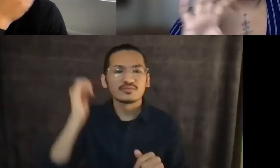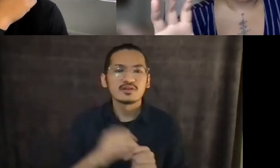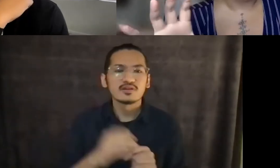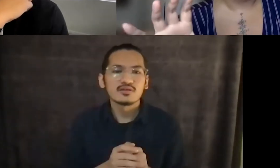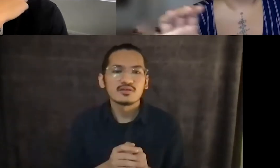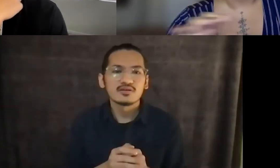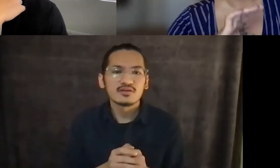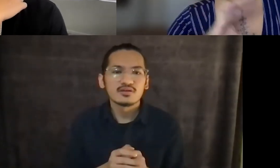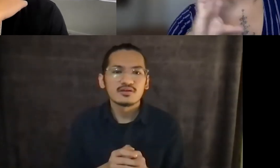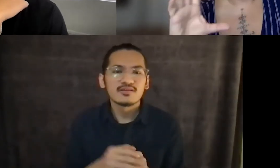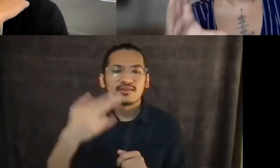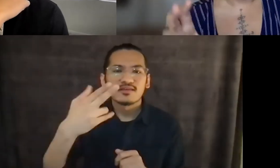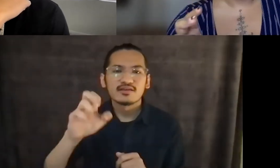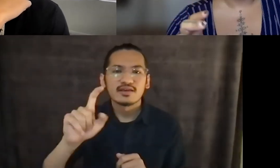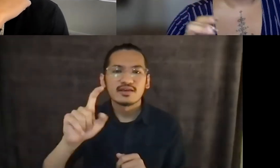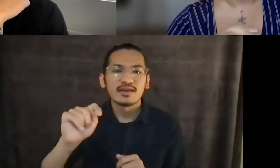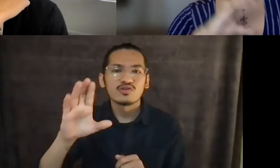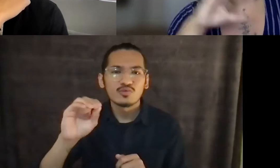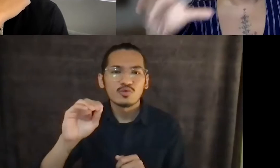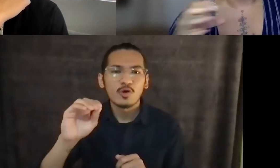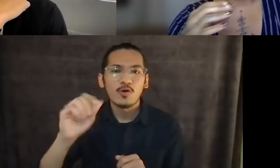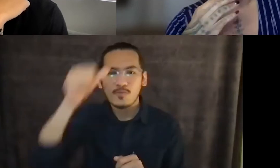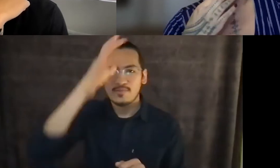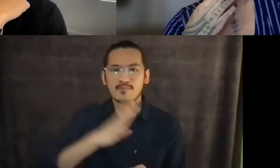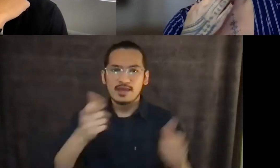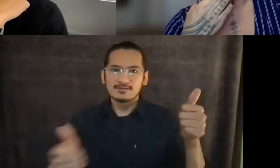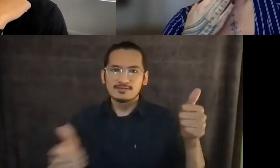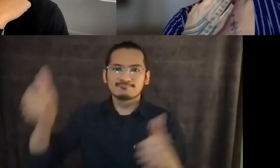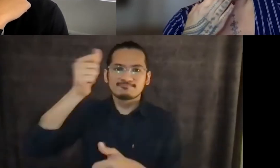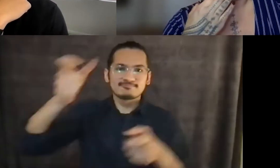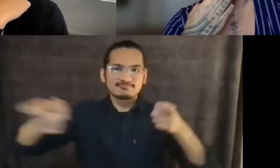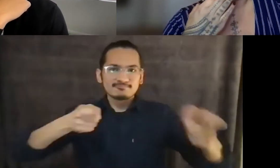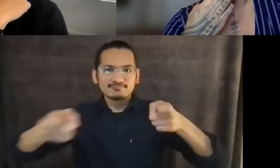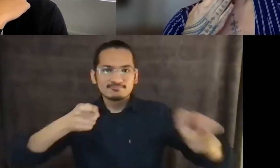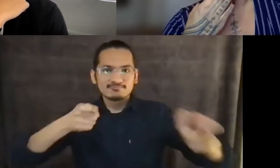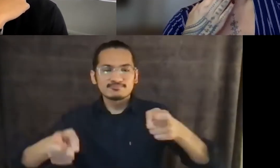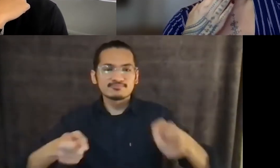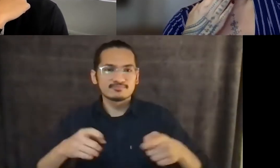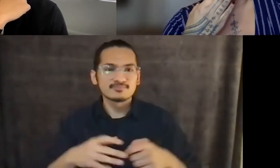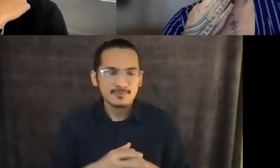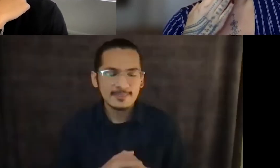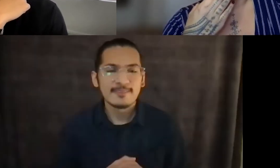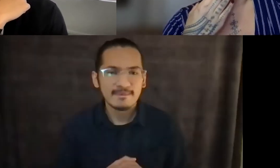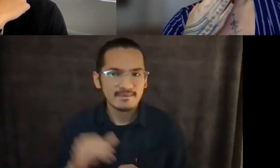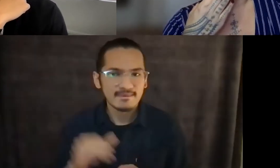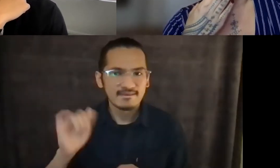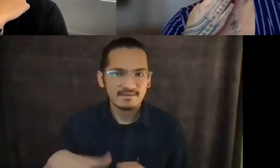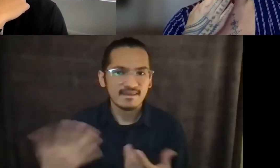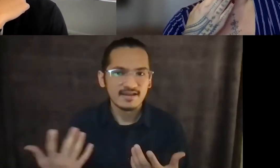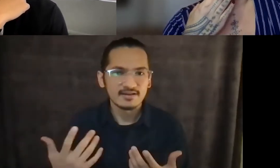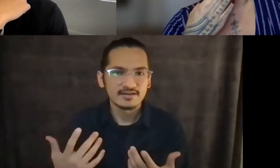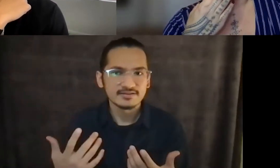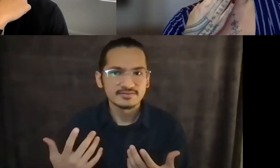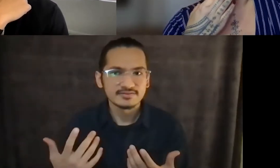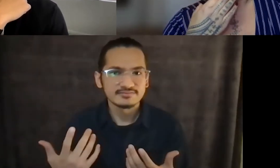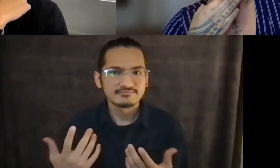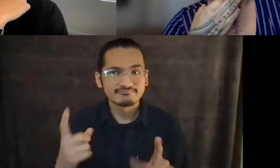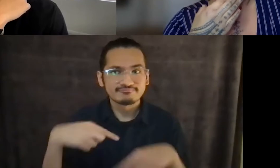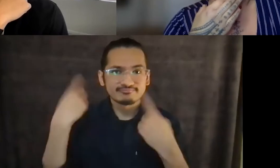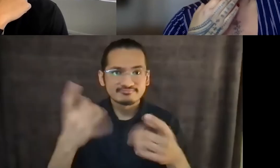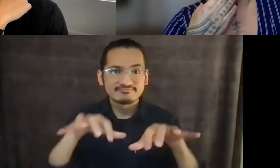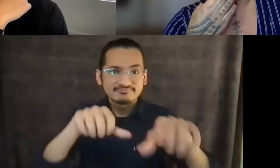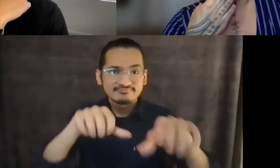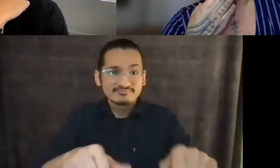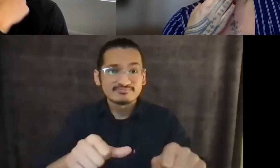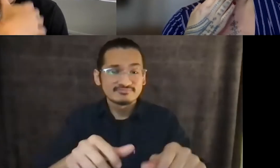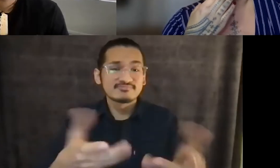the nuclear family and how we've come to understand ourselves and organize ourselves. Right. Um, and how so much of what you're calling for in your book is to desecrate